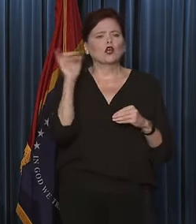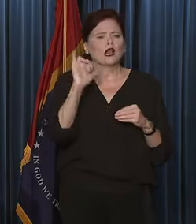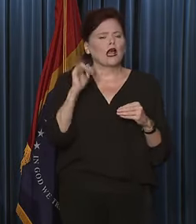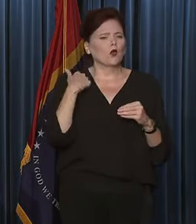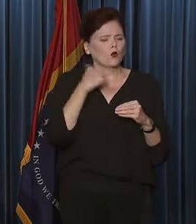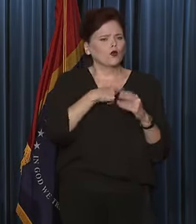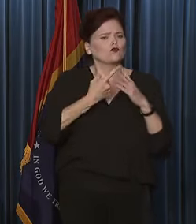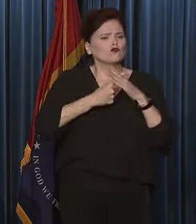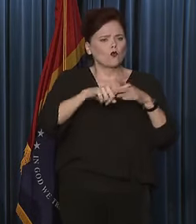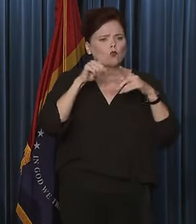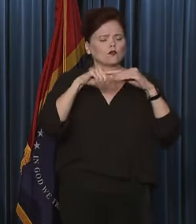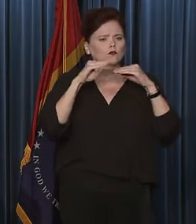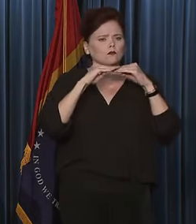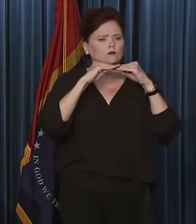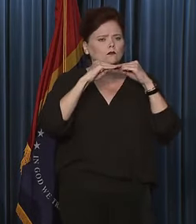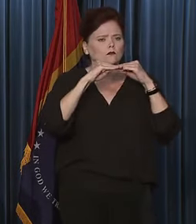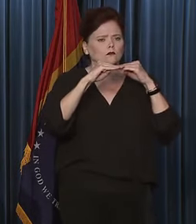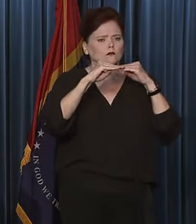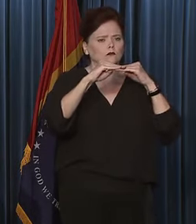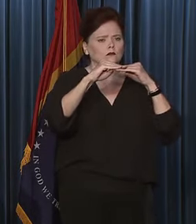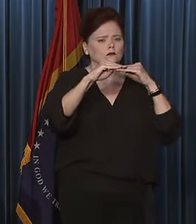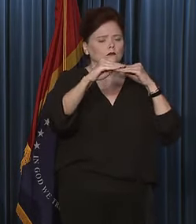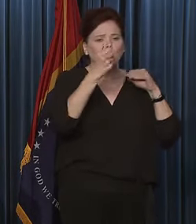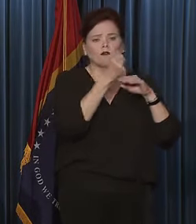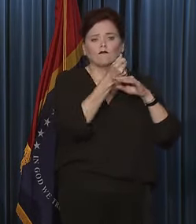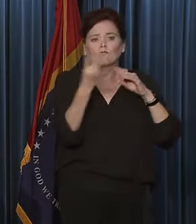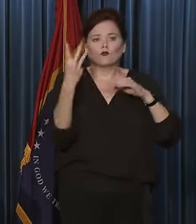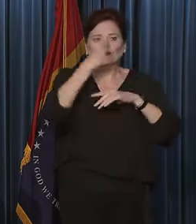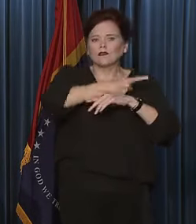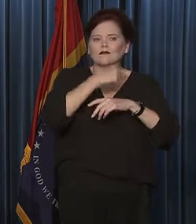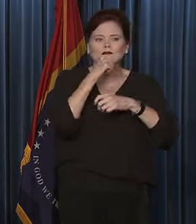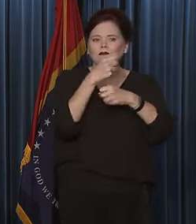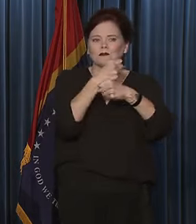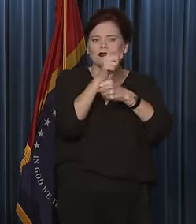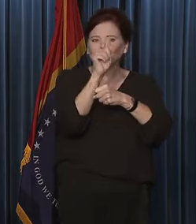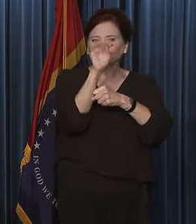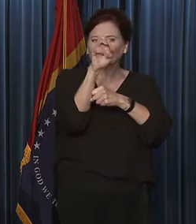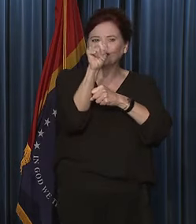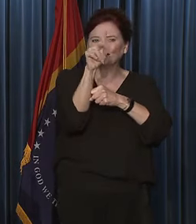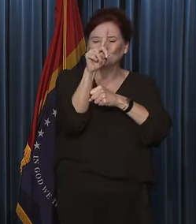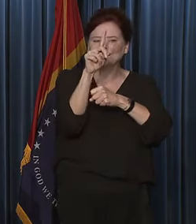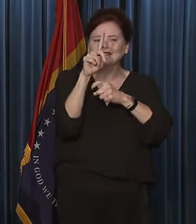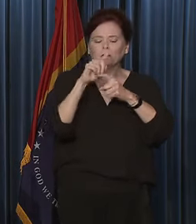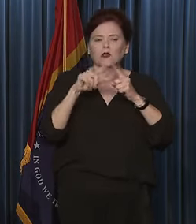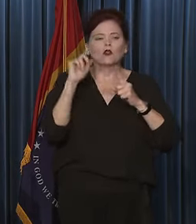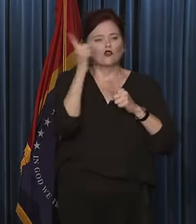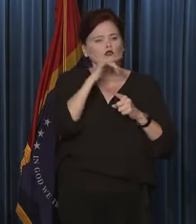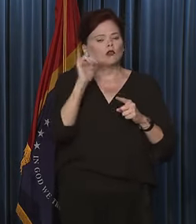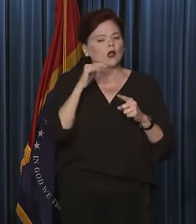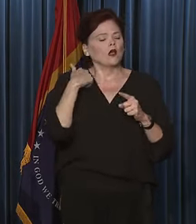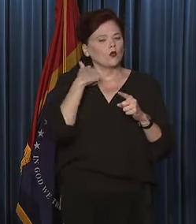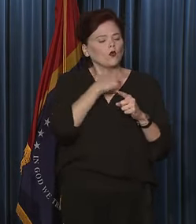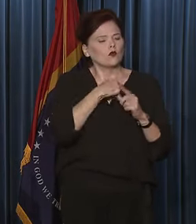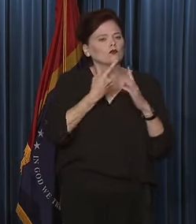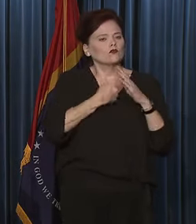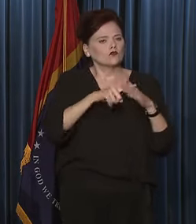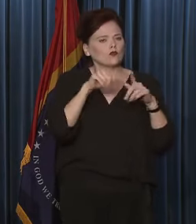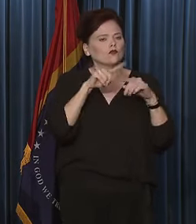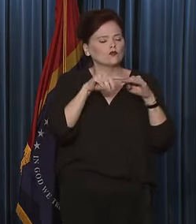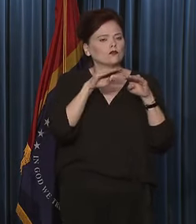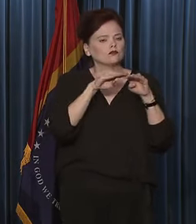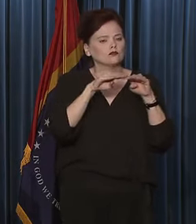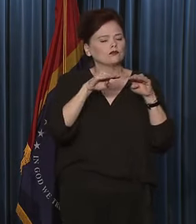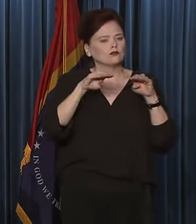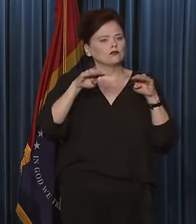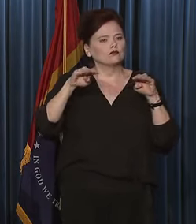A couple of days does not a trend make, but it does look like we're moving in the right direction with our case numbers.